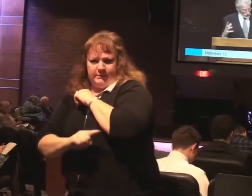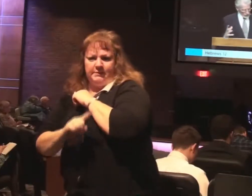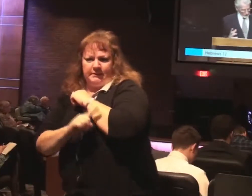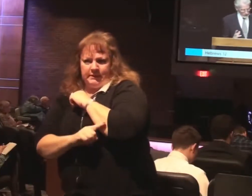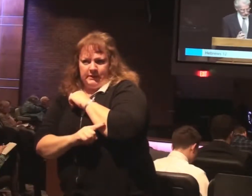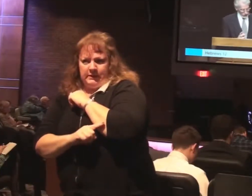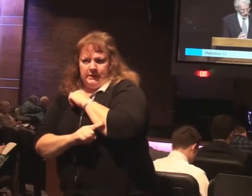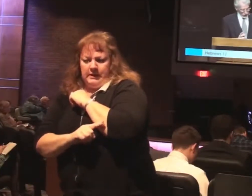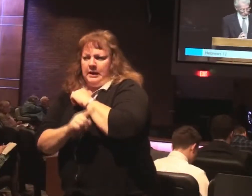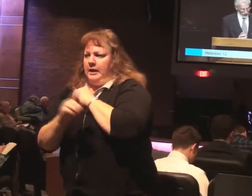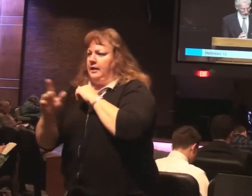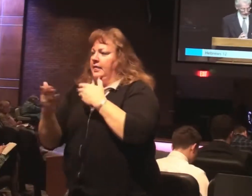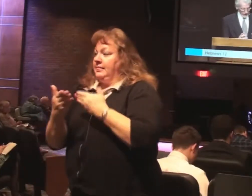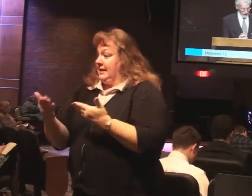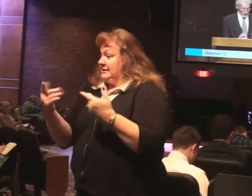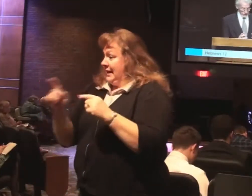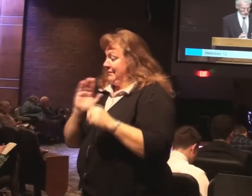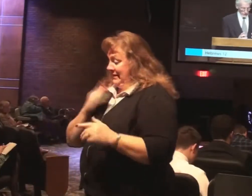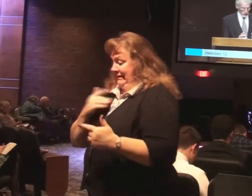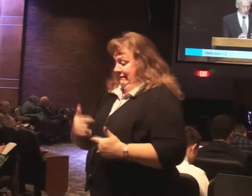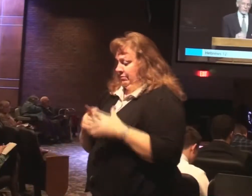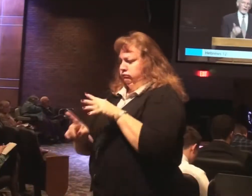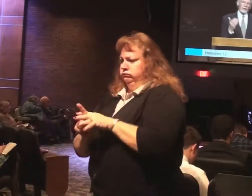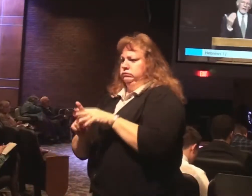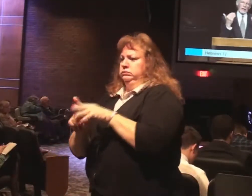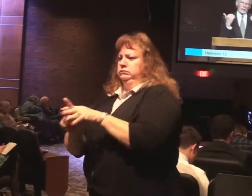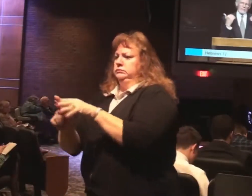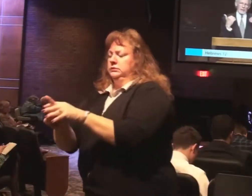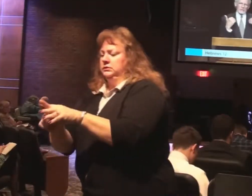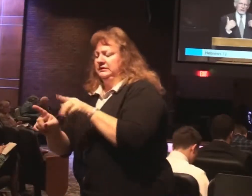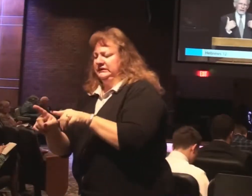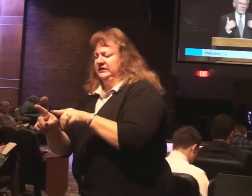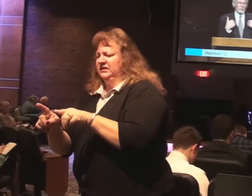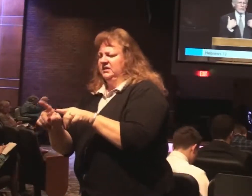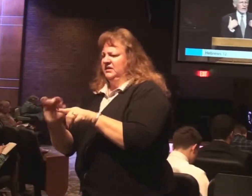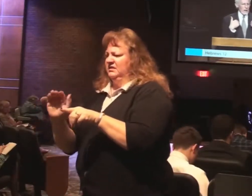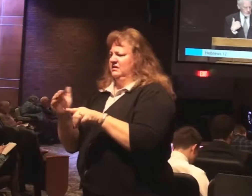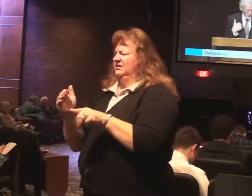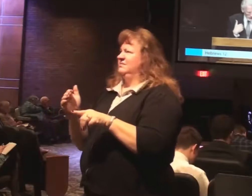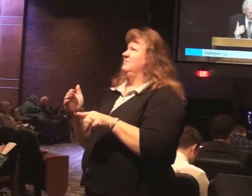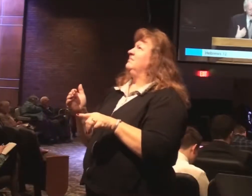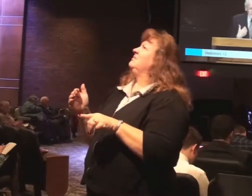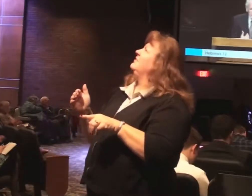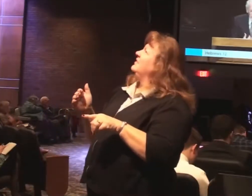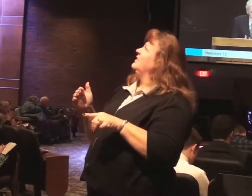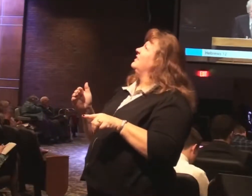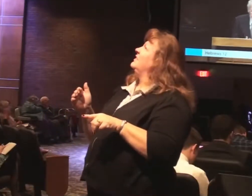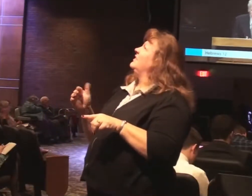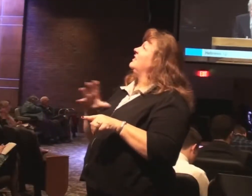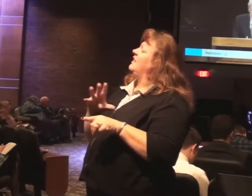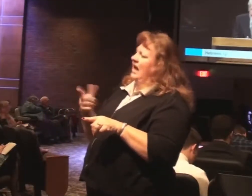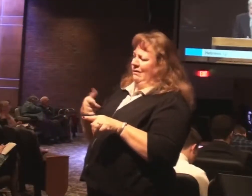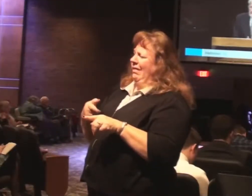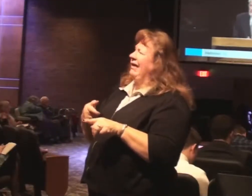things into our lives, which though they may seem for a time to be unpleasant and painful,